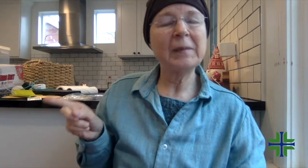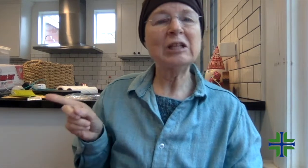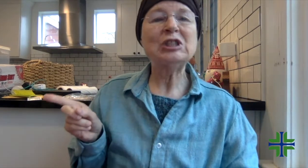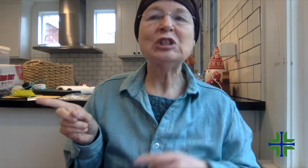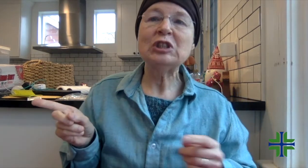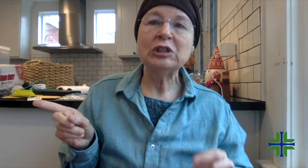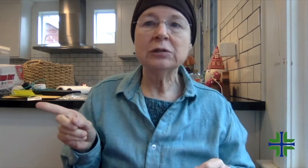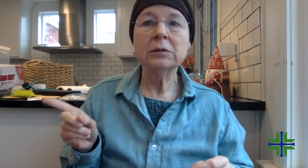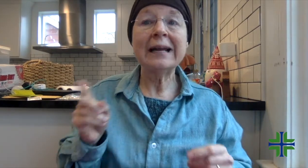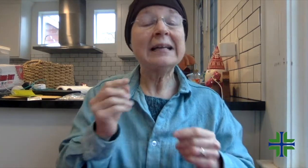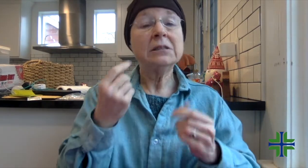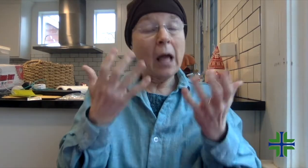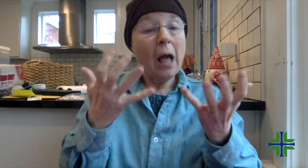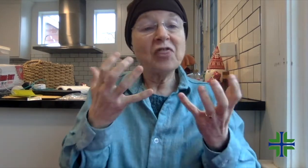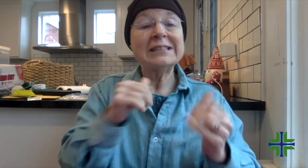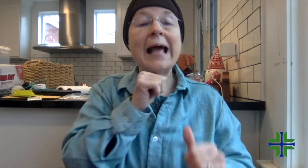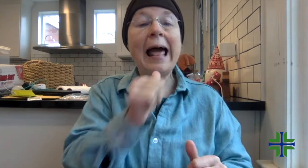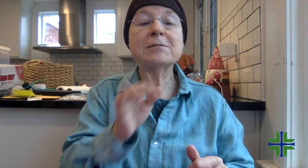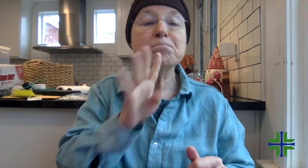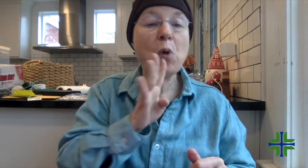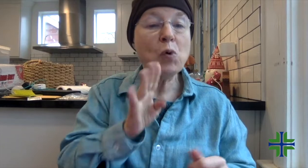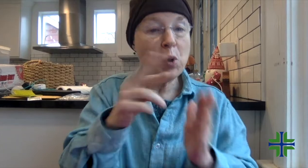And I had a good friend that came with me.